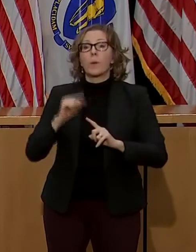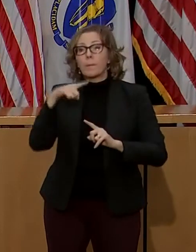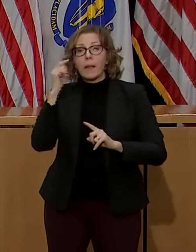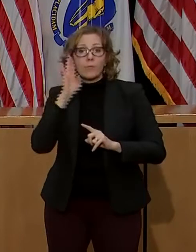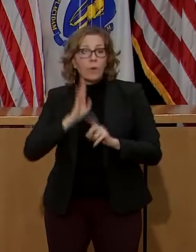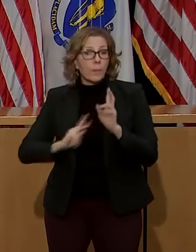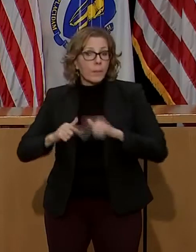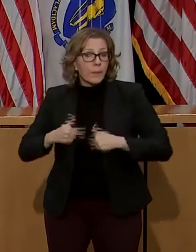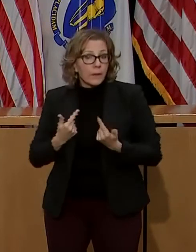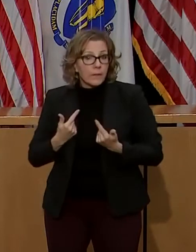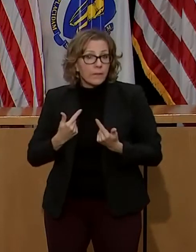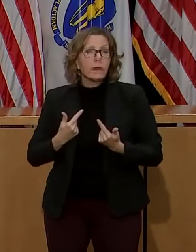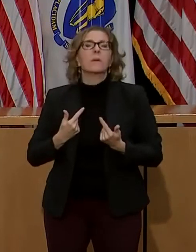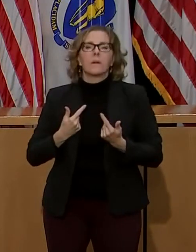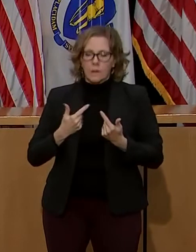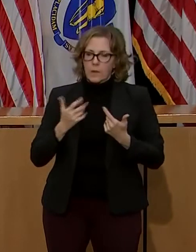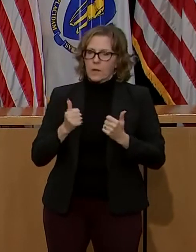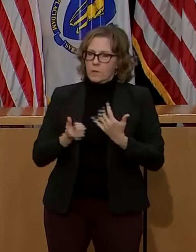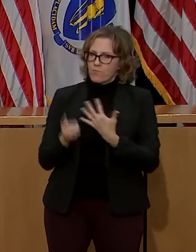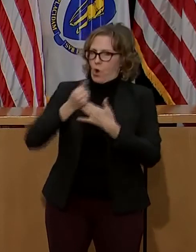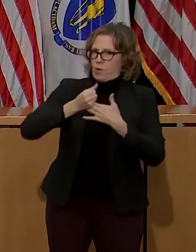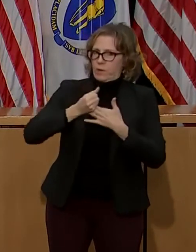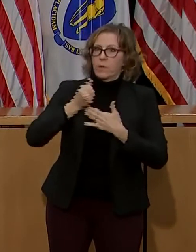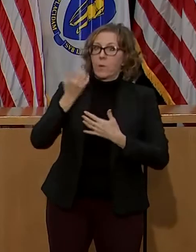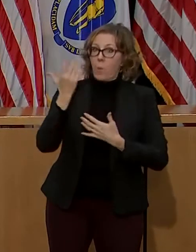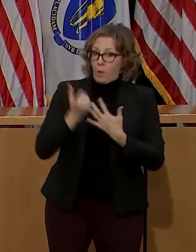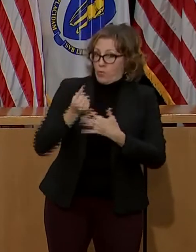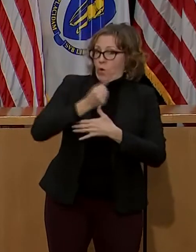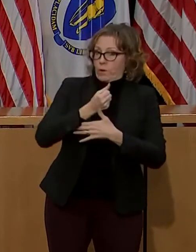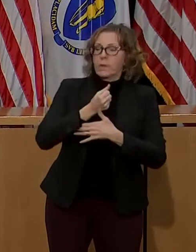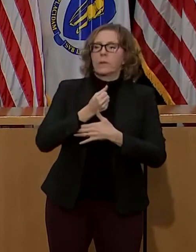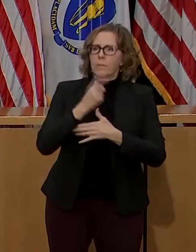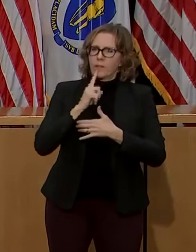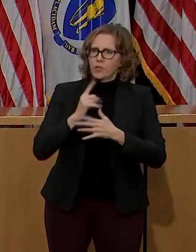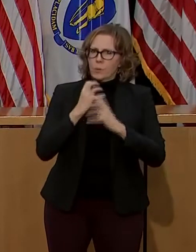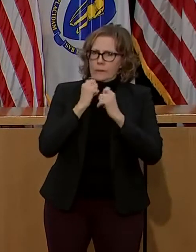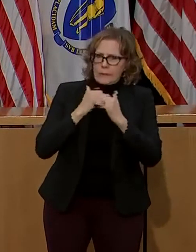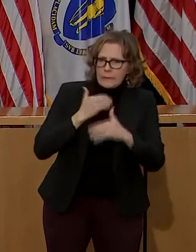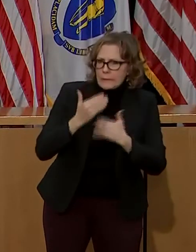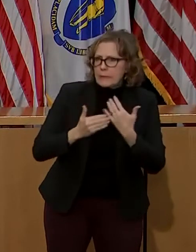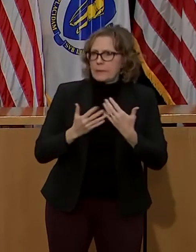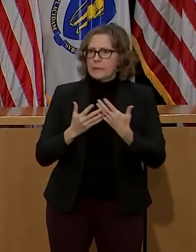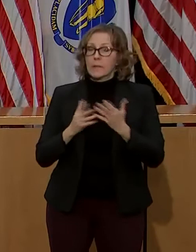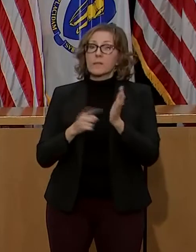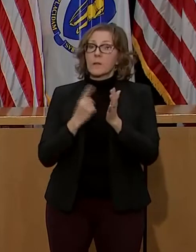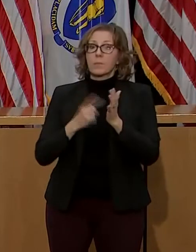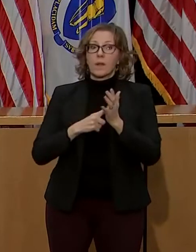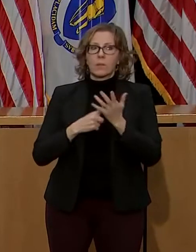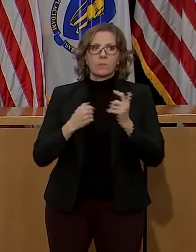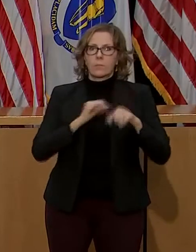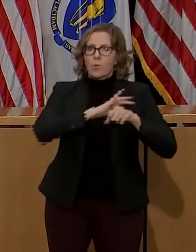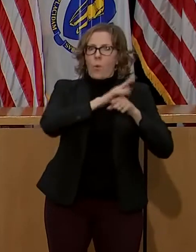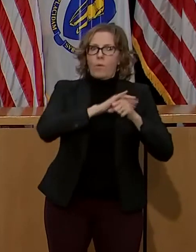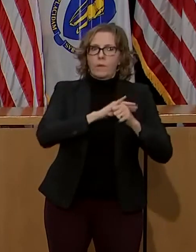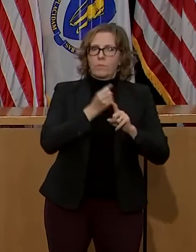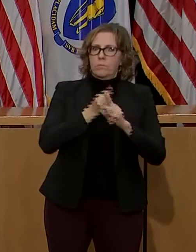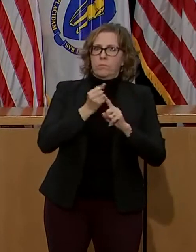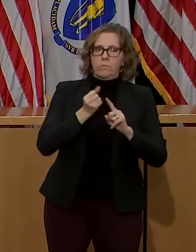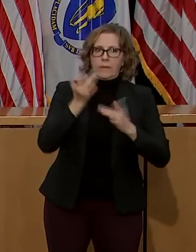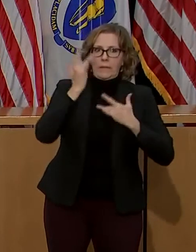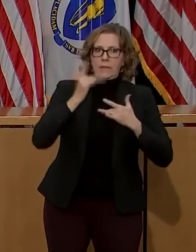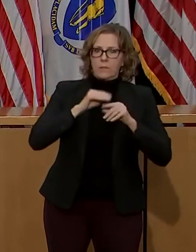prioritized to maximize life preservation and to prevent serious complications from COVID-related illnesses.